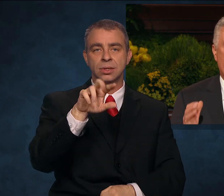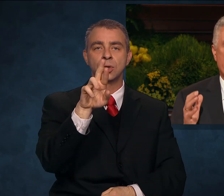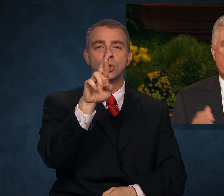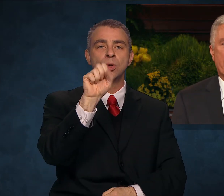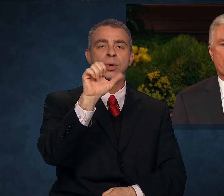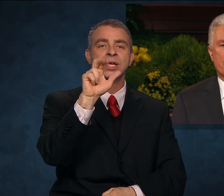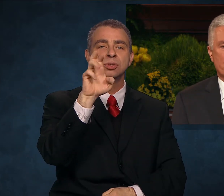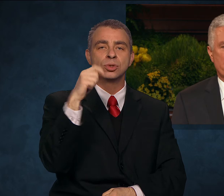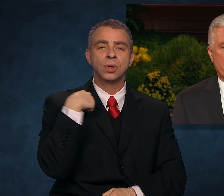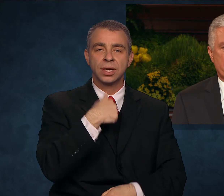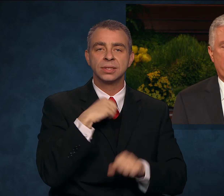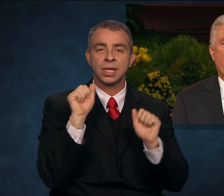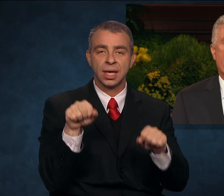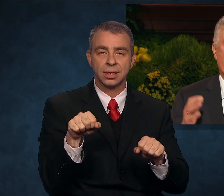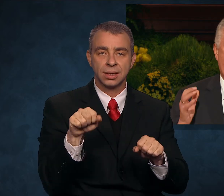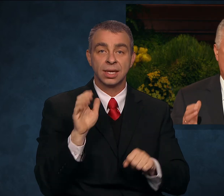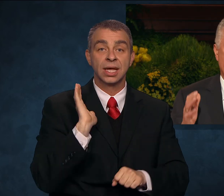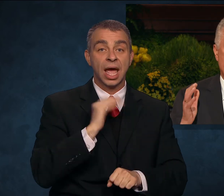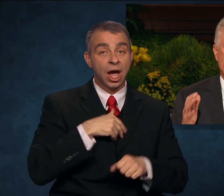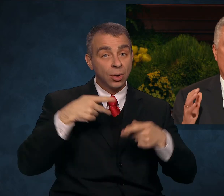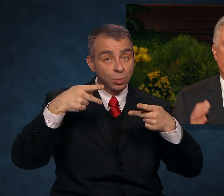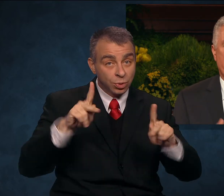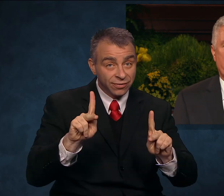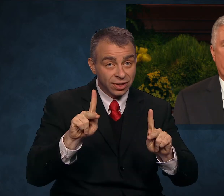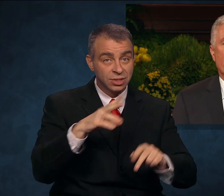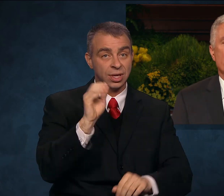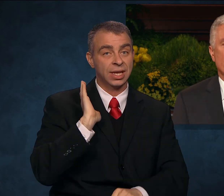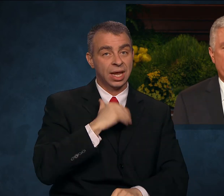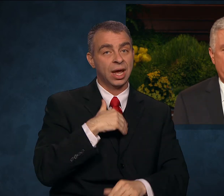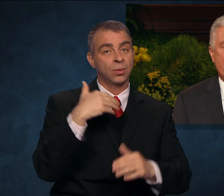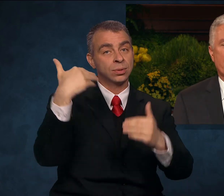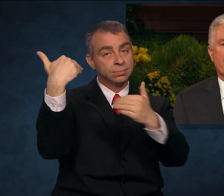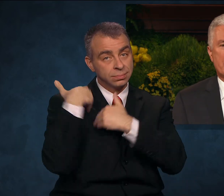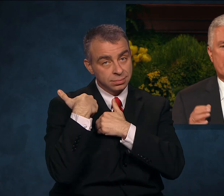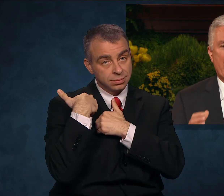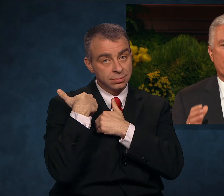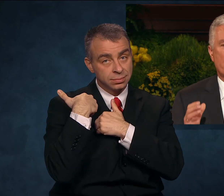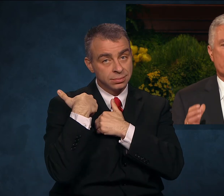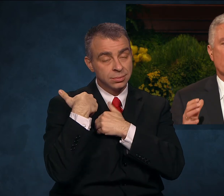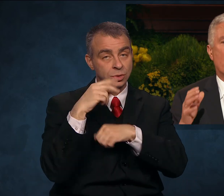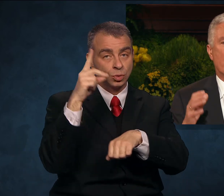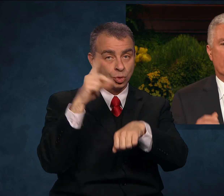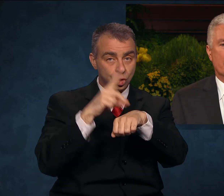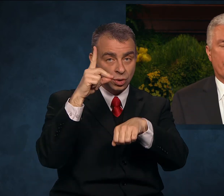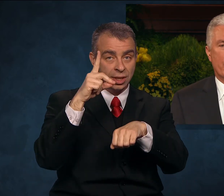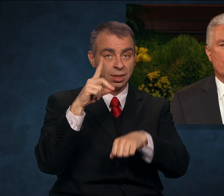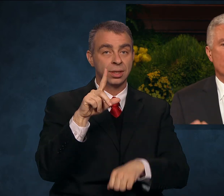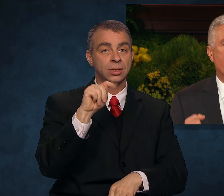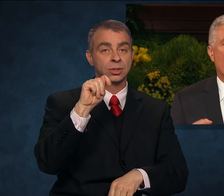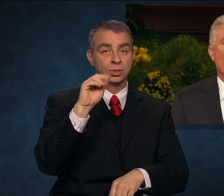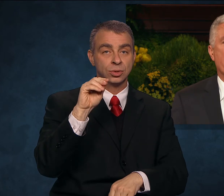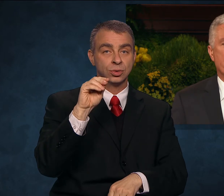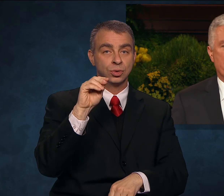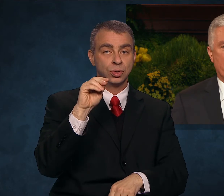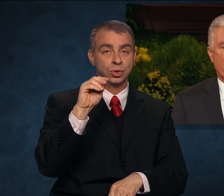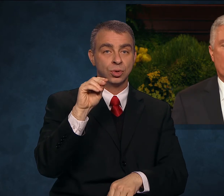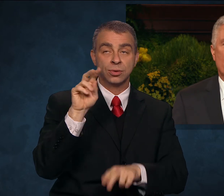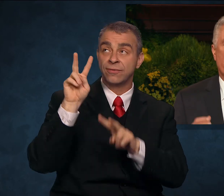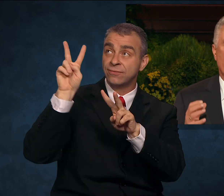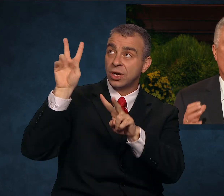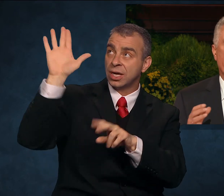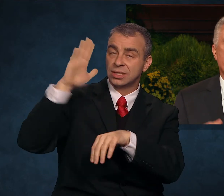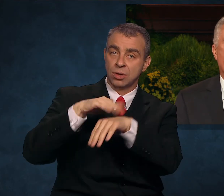our sacred duty, and our joy to heed the Savior's call, to follow Him